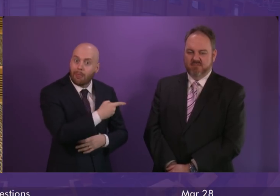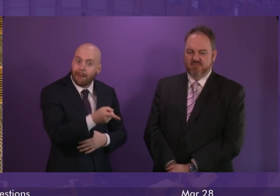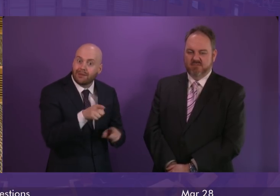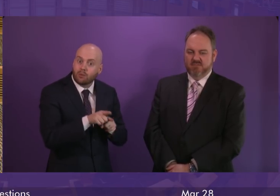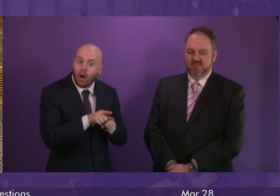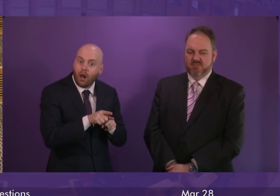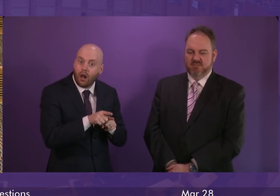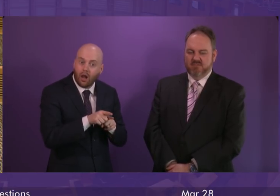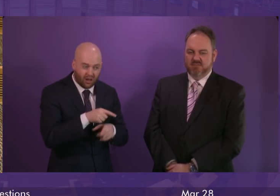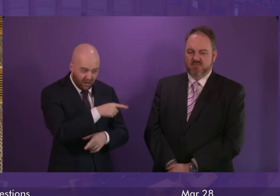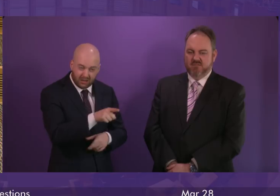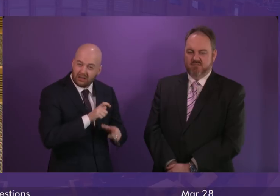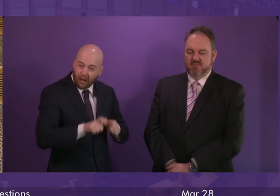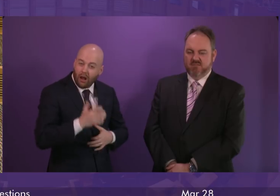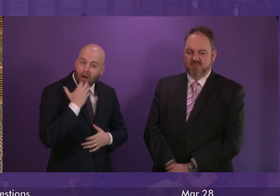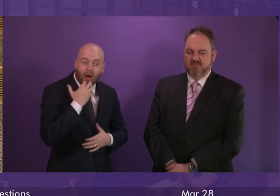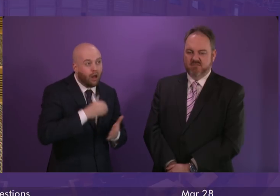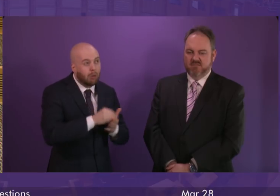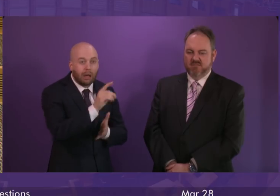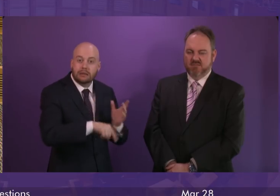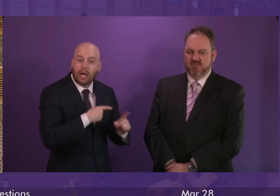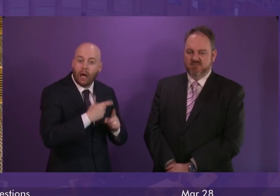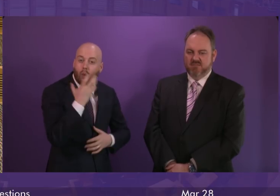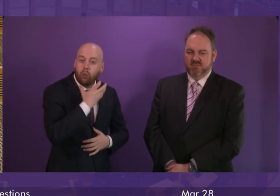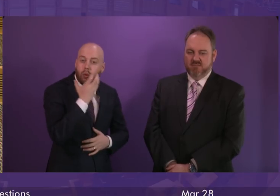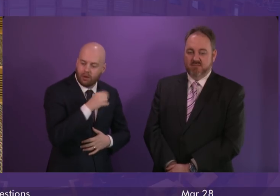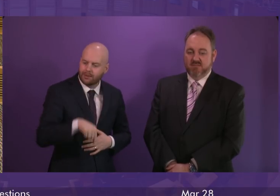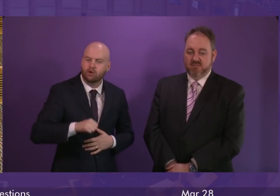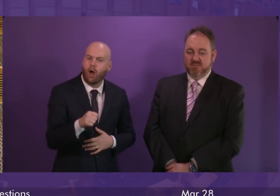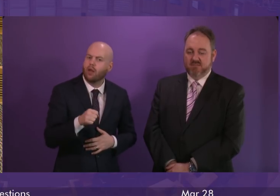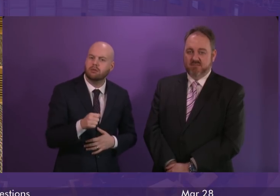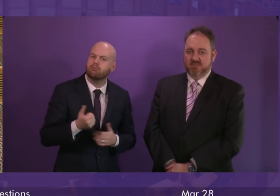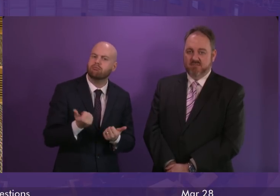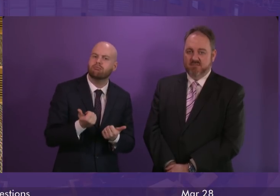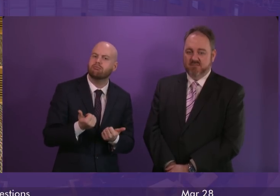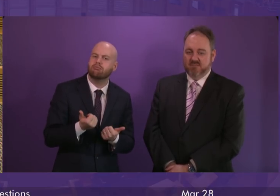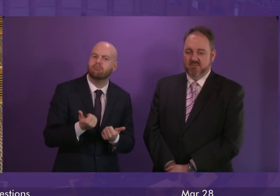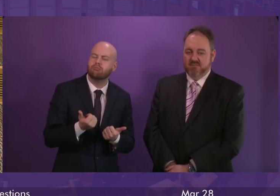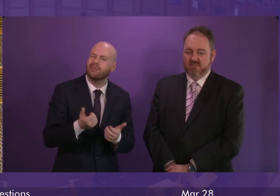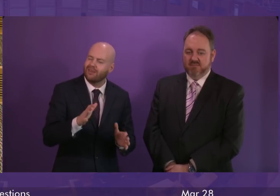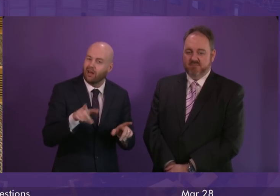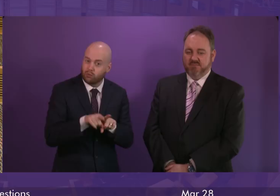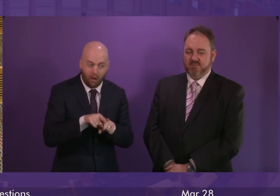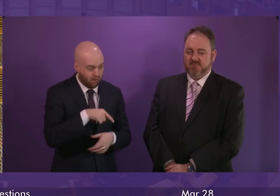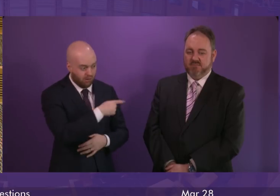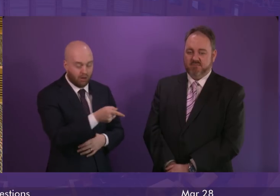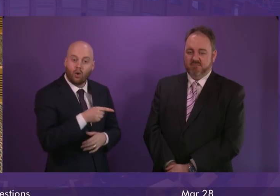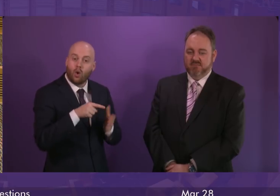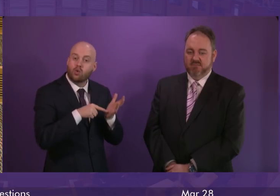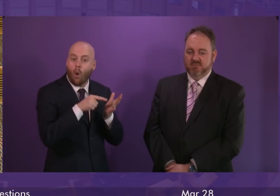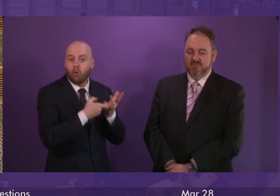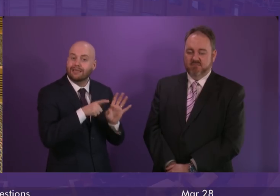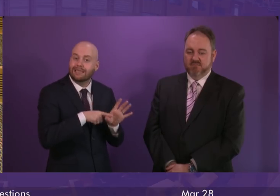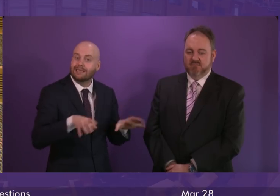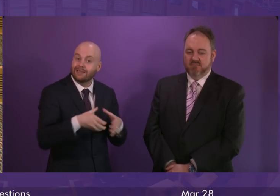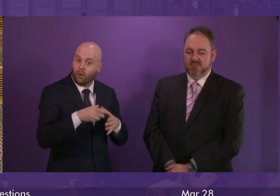than they would be if they were based here in Scotland. Nor do I hear the Tories saying that they're going to compensate MOD personnel in England